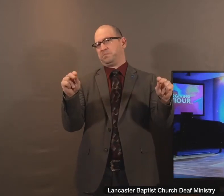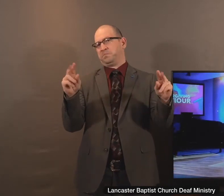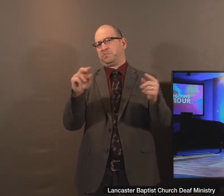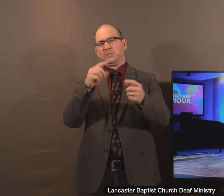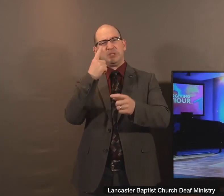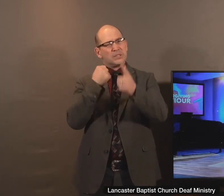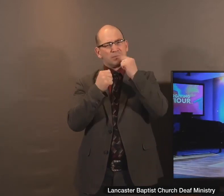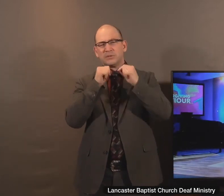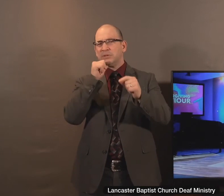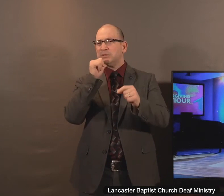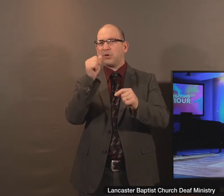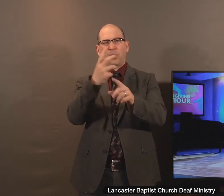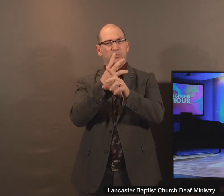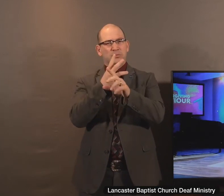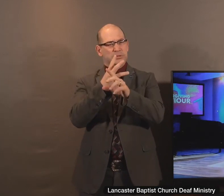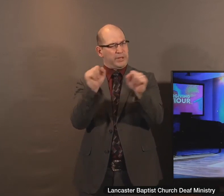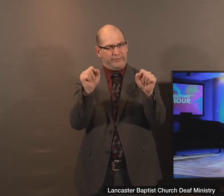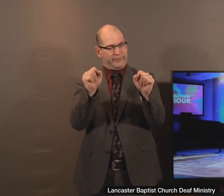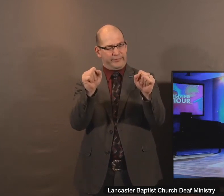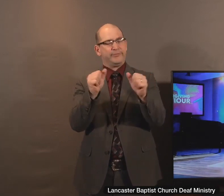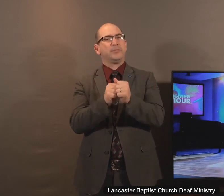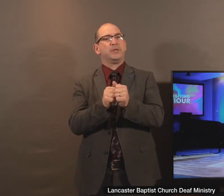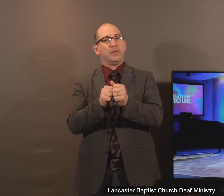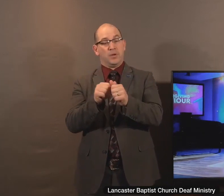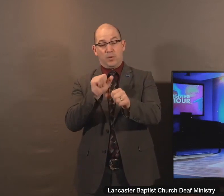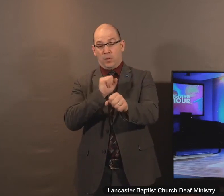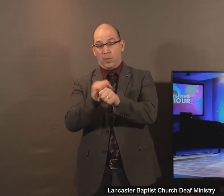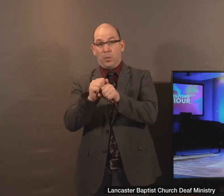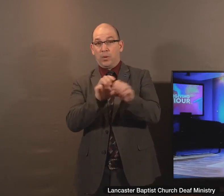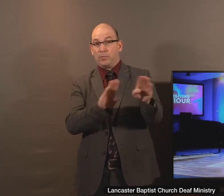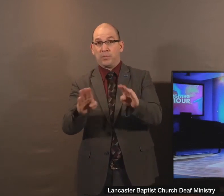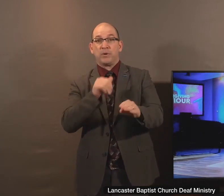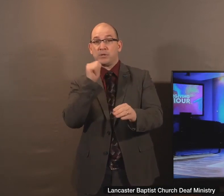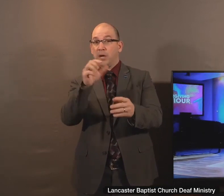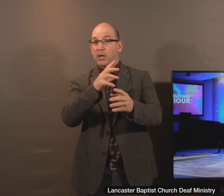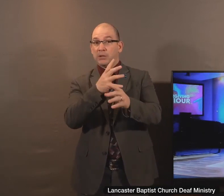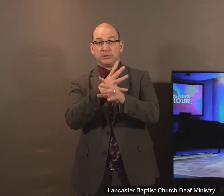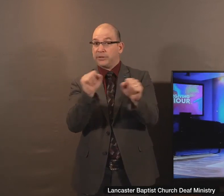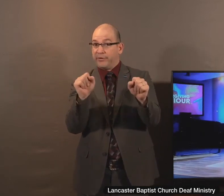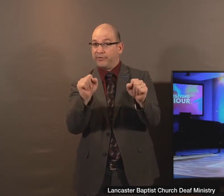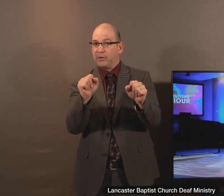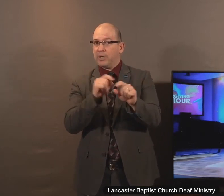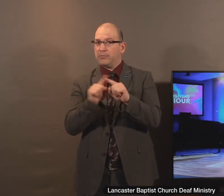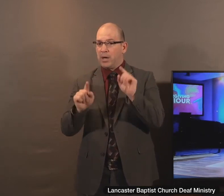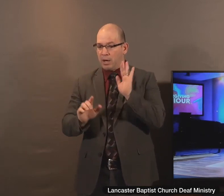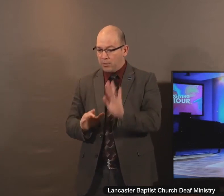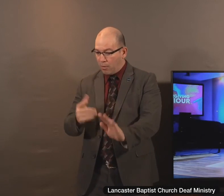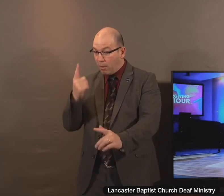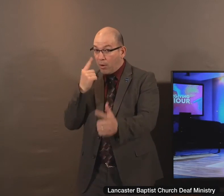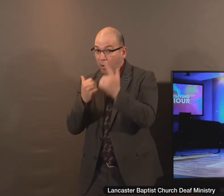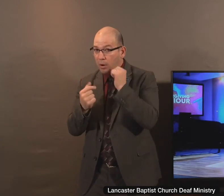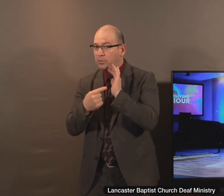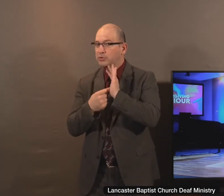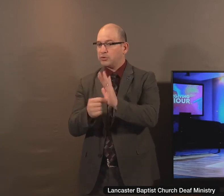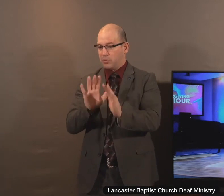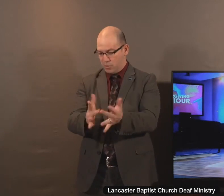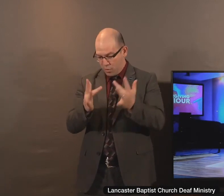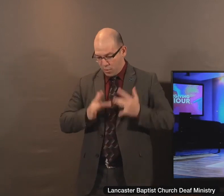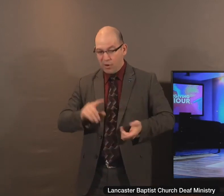our works. But those tears were an evidence of a heart that had been changed. Her faith was in